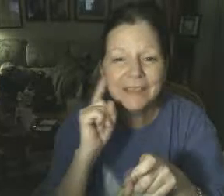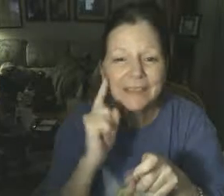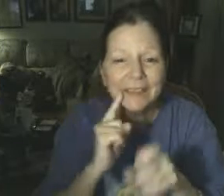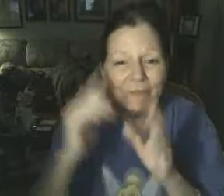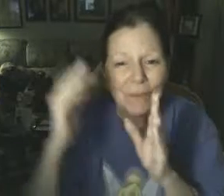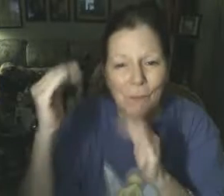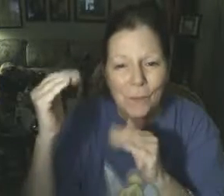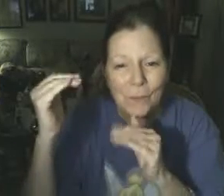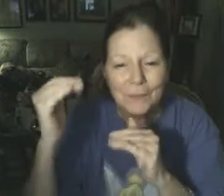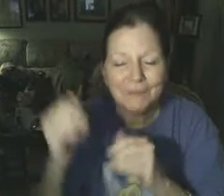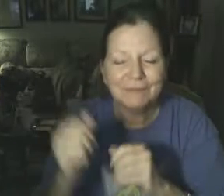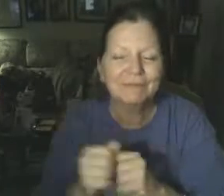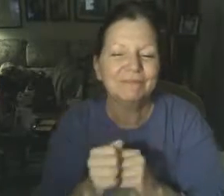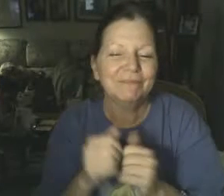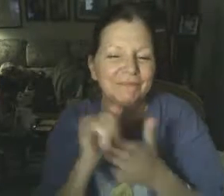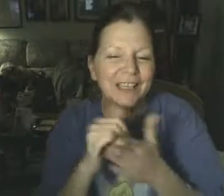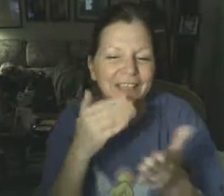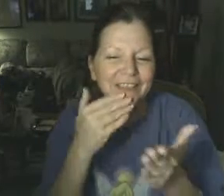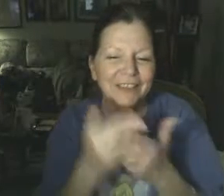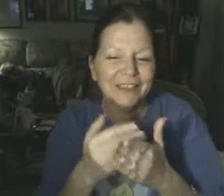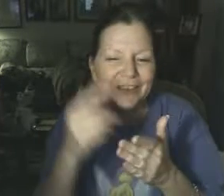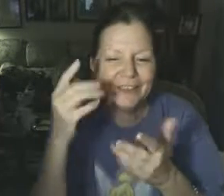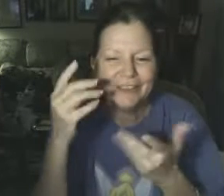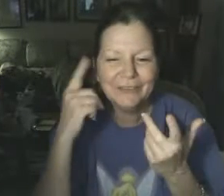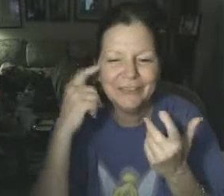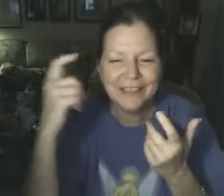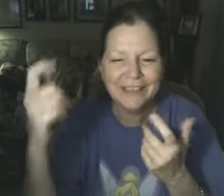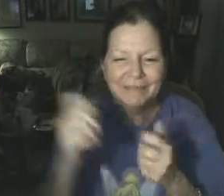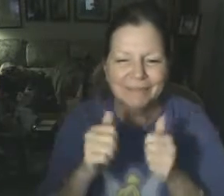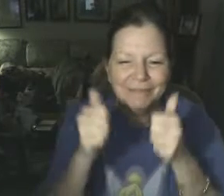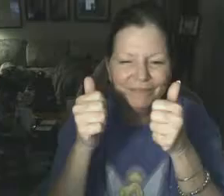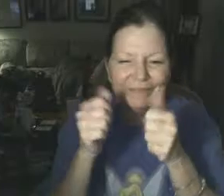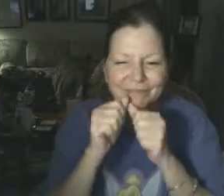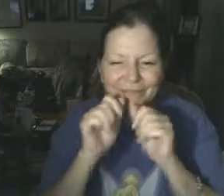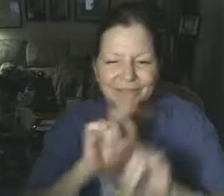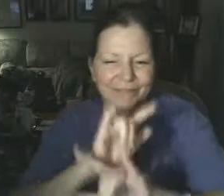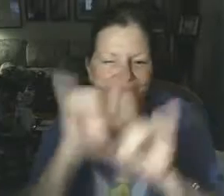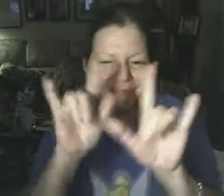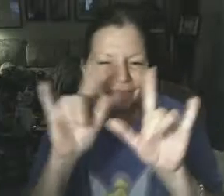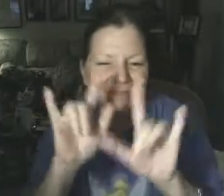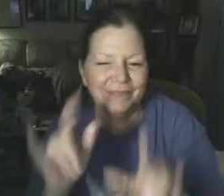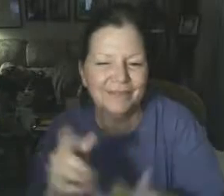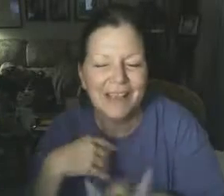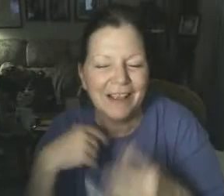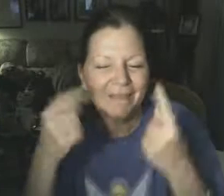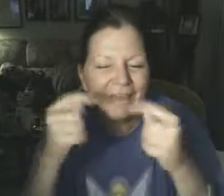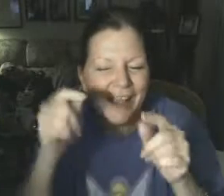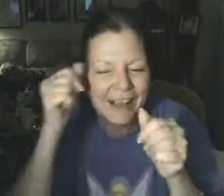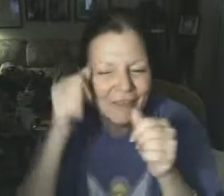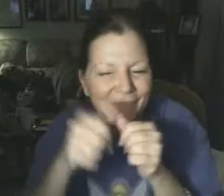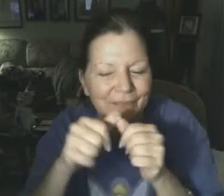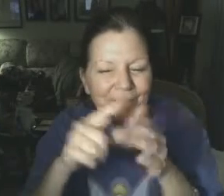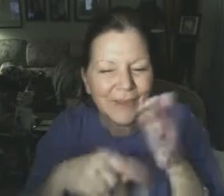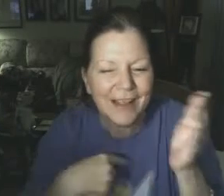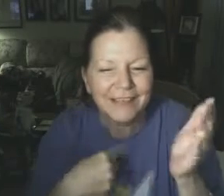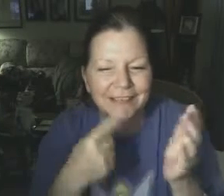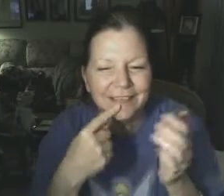So I believe that even though it was extremely difficult for me, it was the right